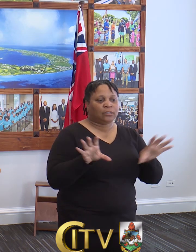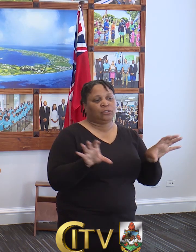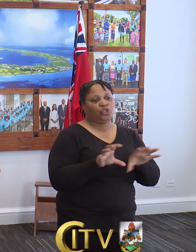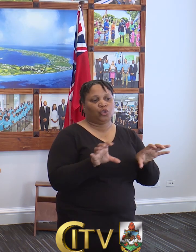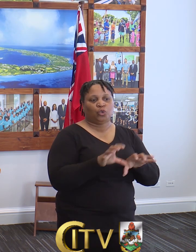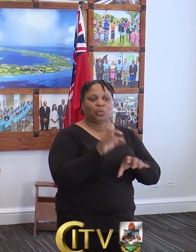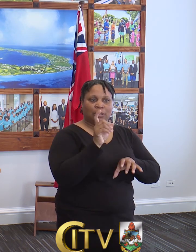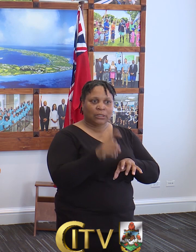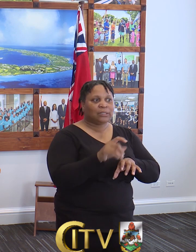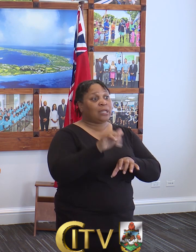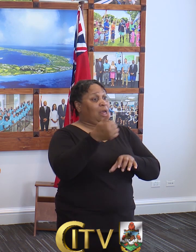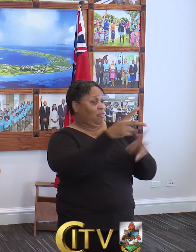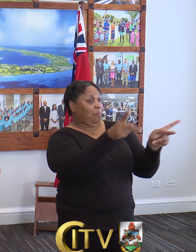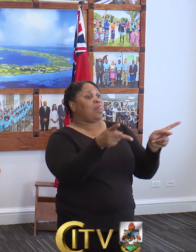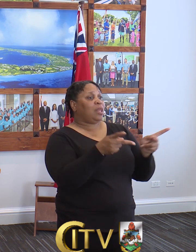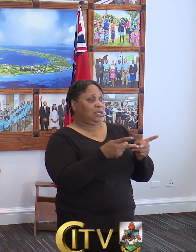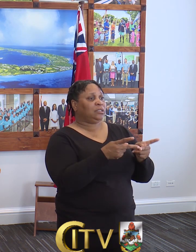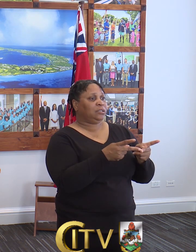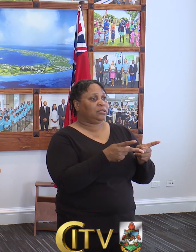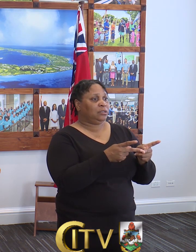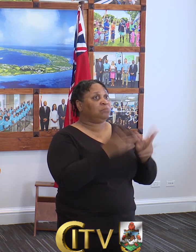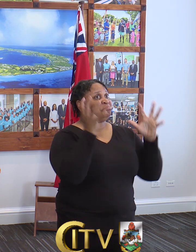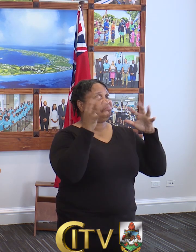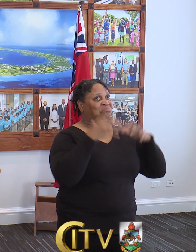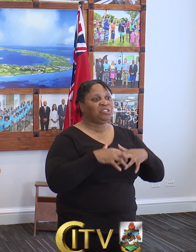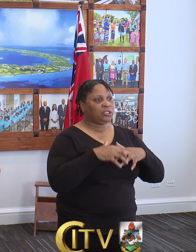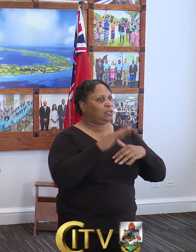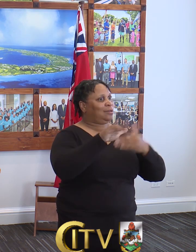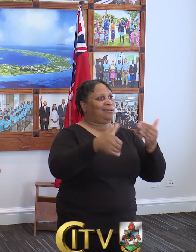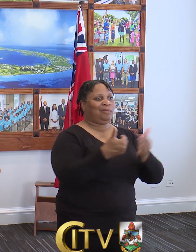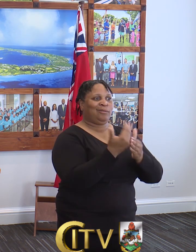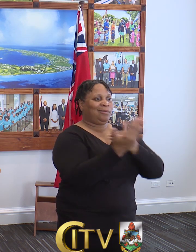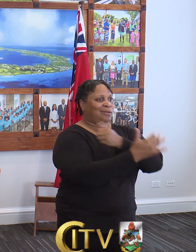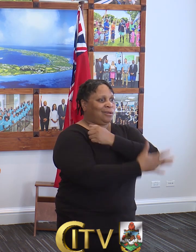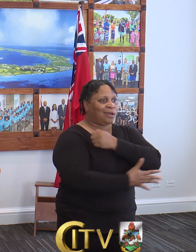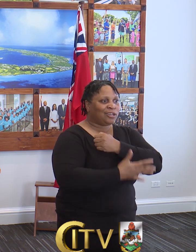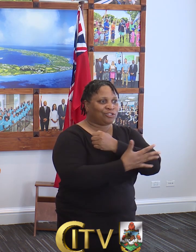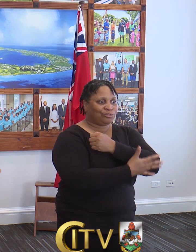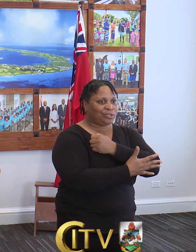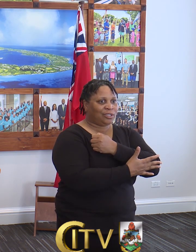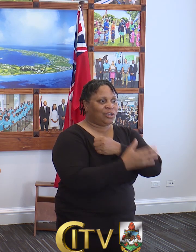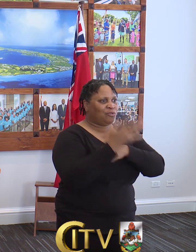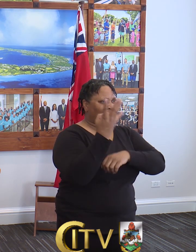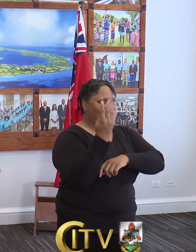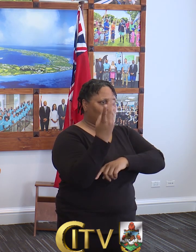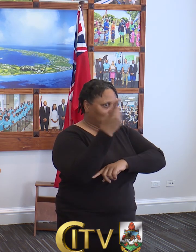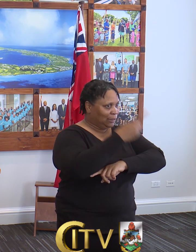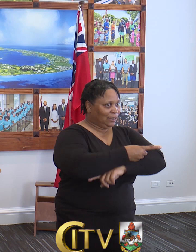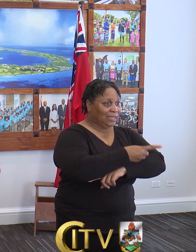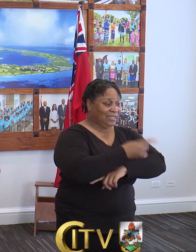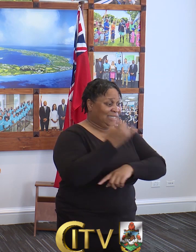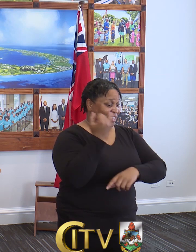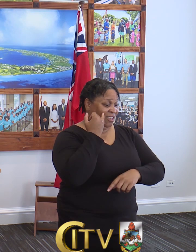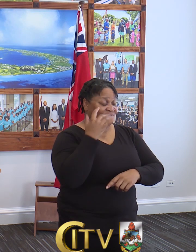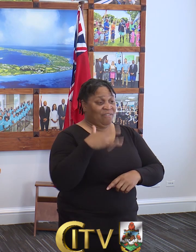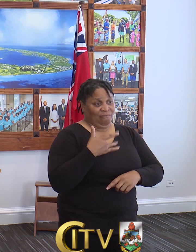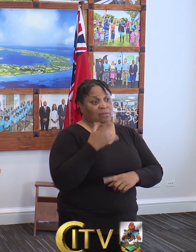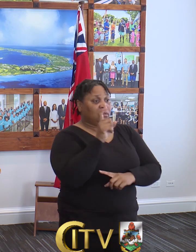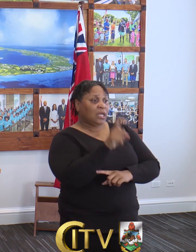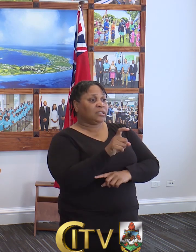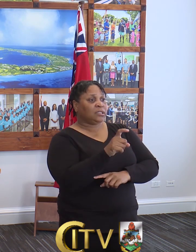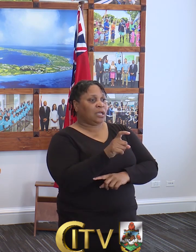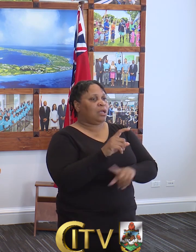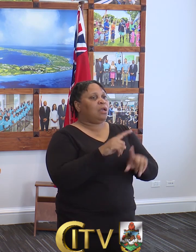has been done in other places to shut down the entire country for a period of 14 days if I feel it's necessary.